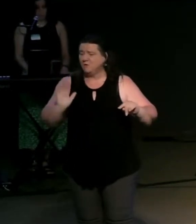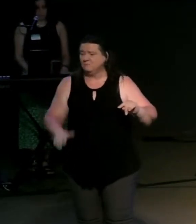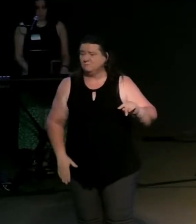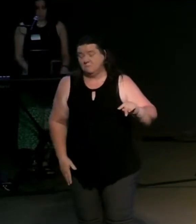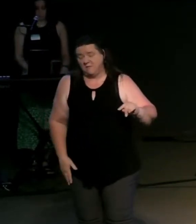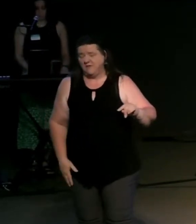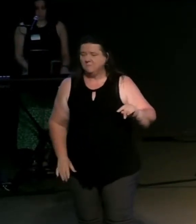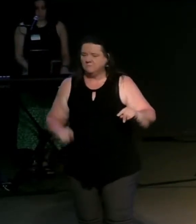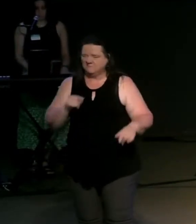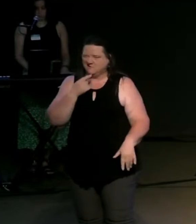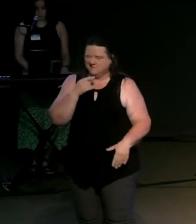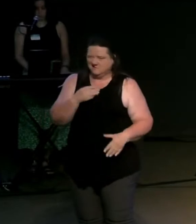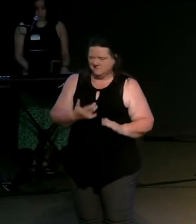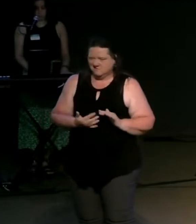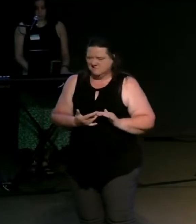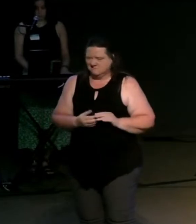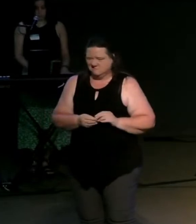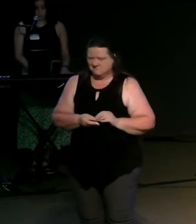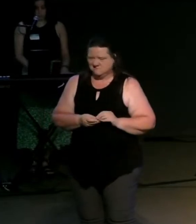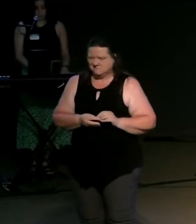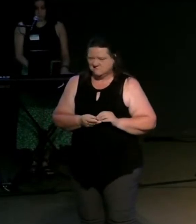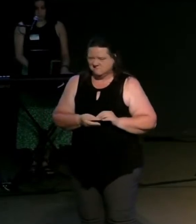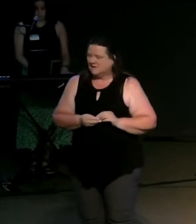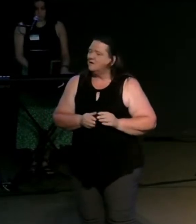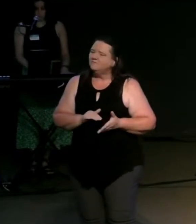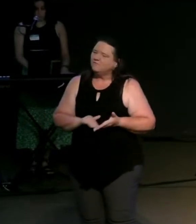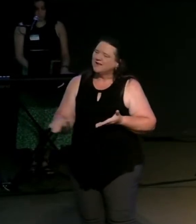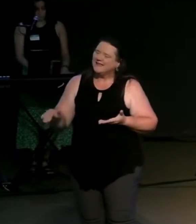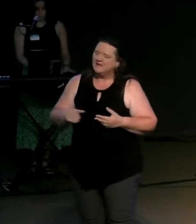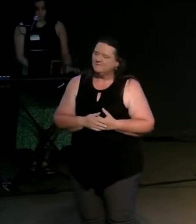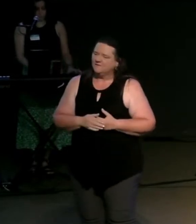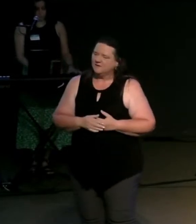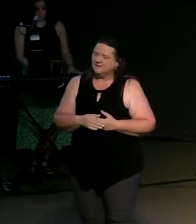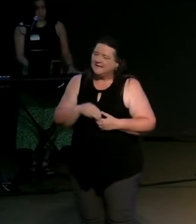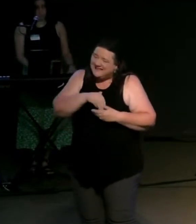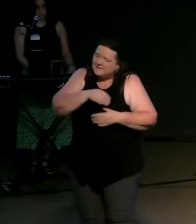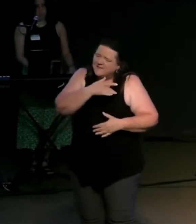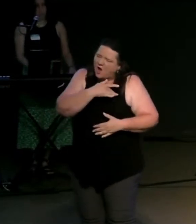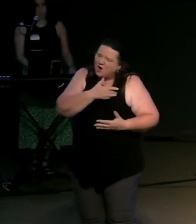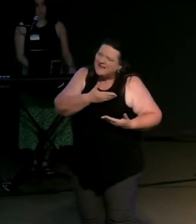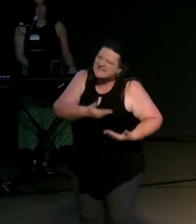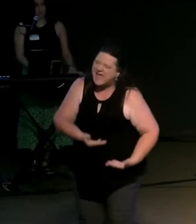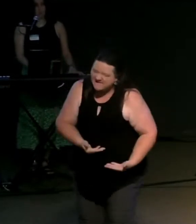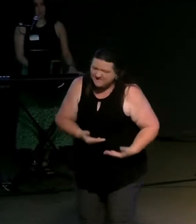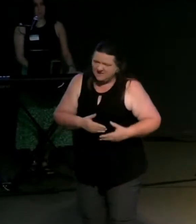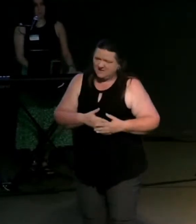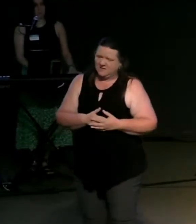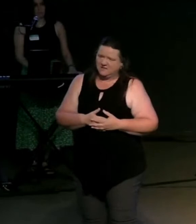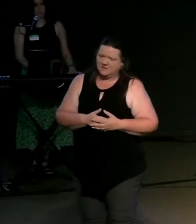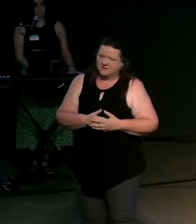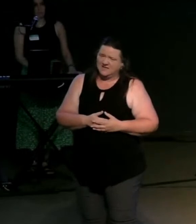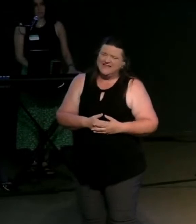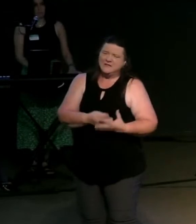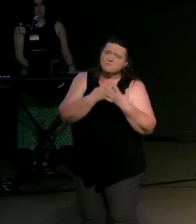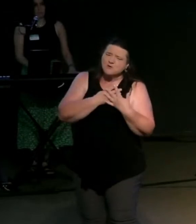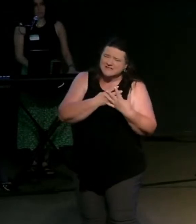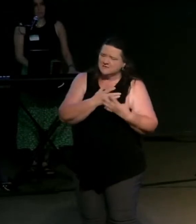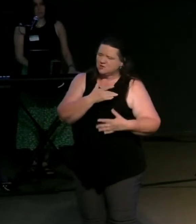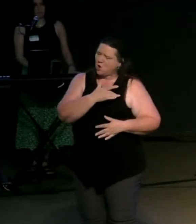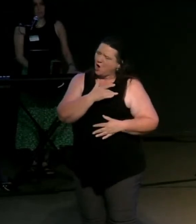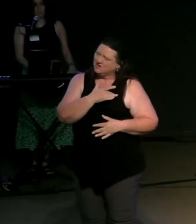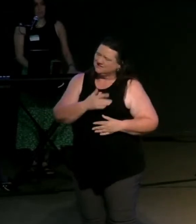bitterness rage and anger that that unforgiveness in our hearts can really it imprisons us the most